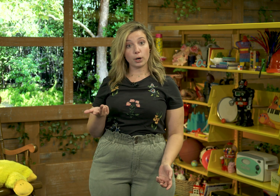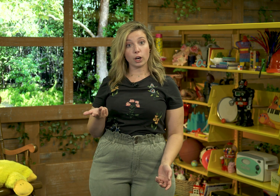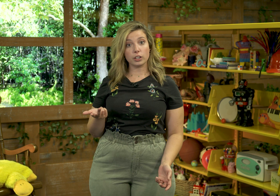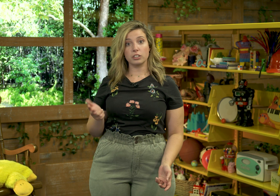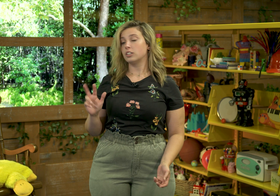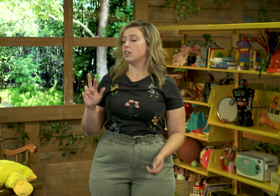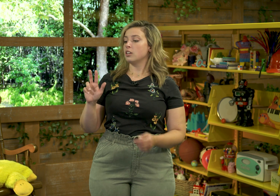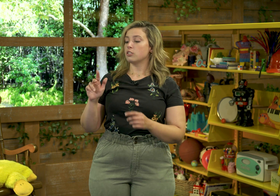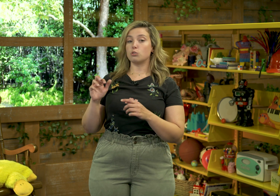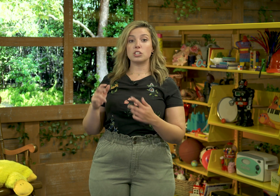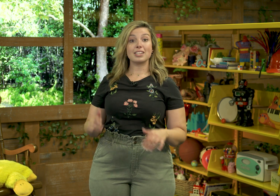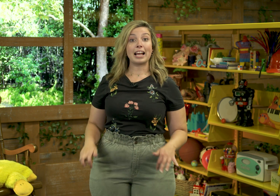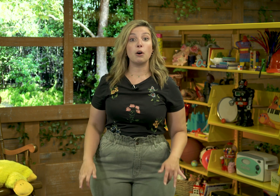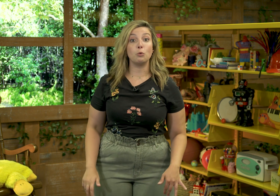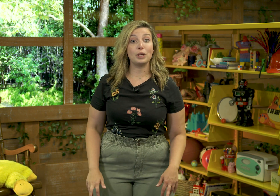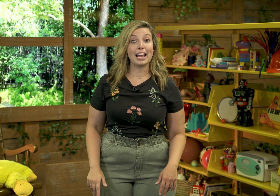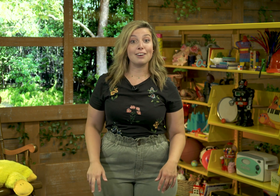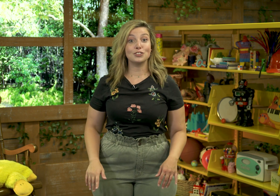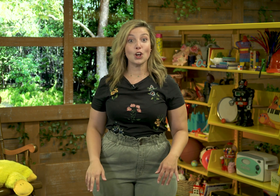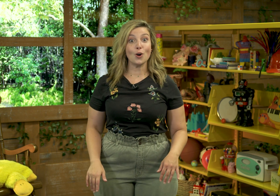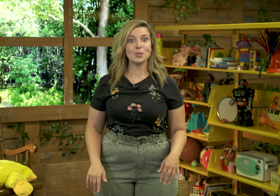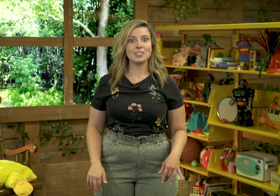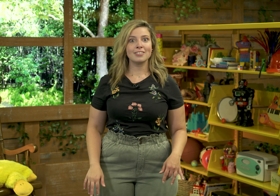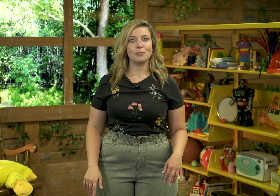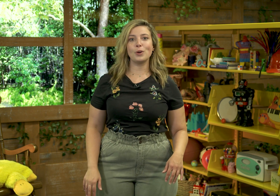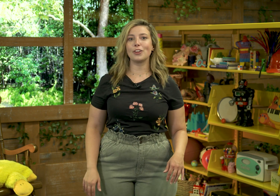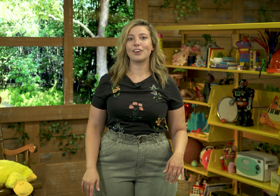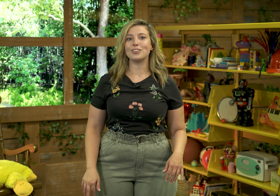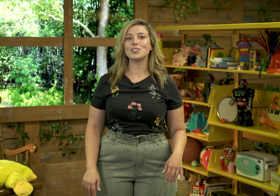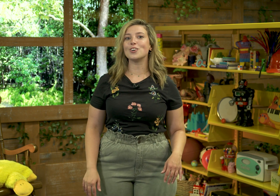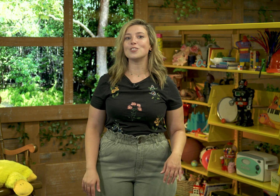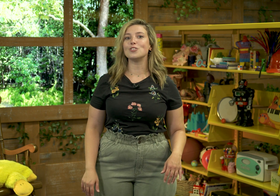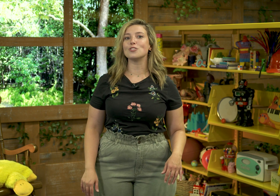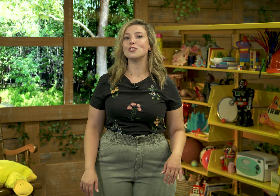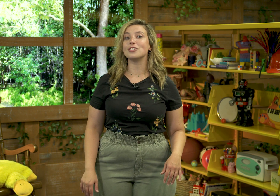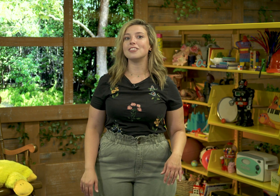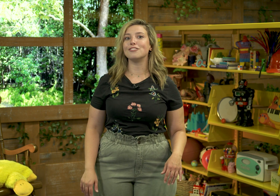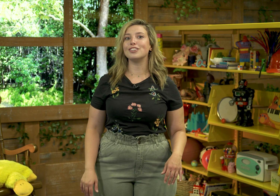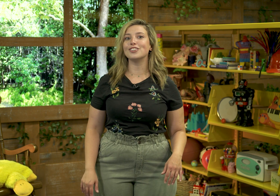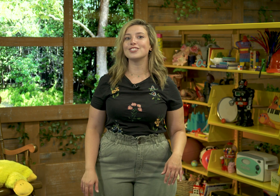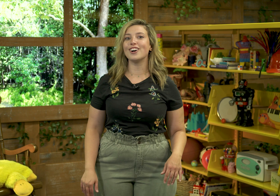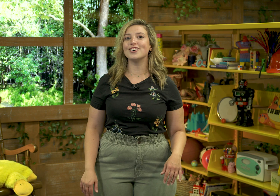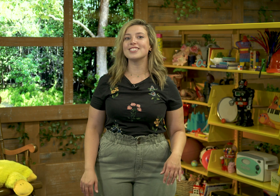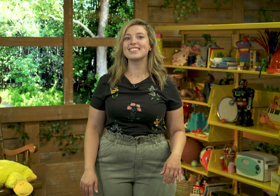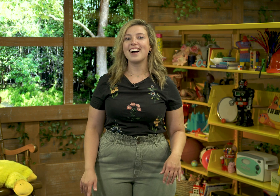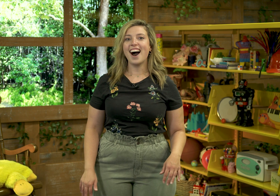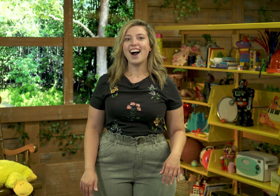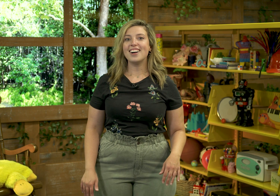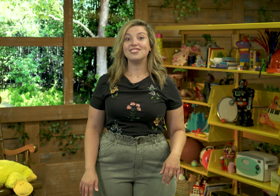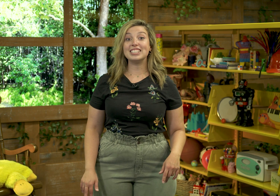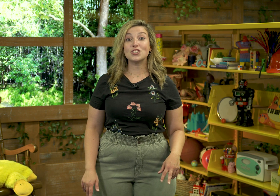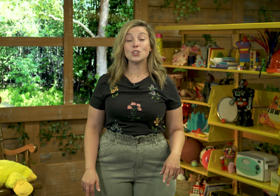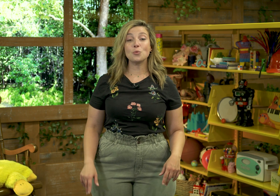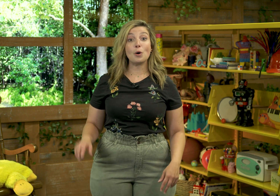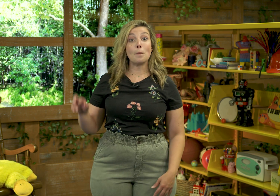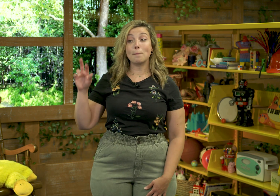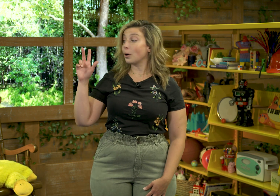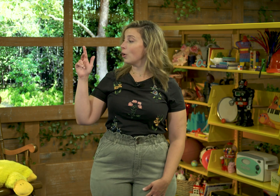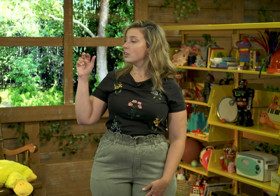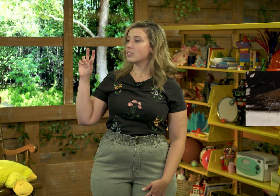bird. So just like how we have toes... Wiggle around your toes and your shoes. Can you feel your toes? Me too! Well, birds